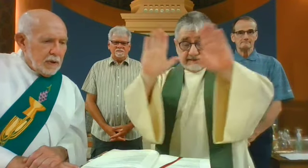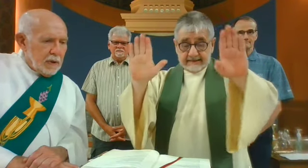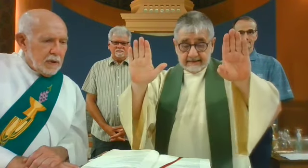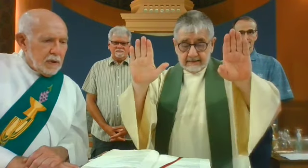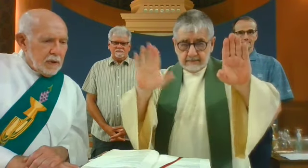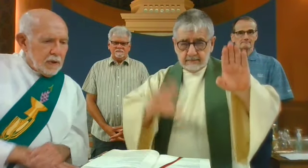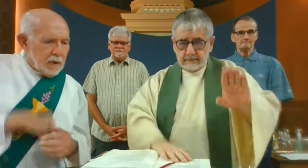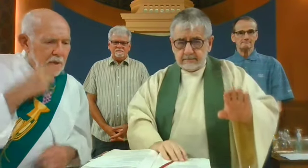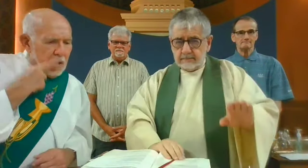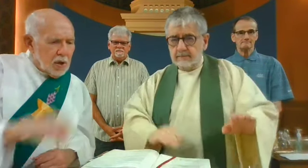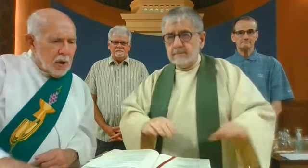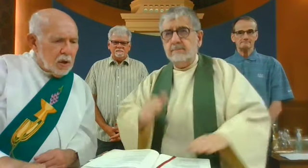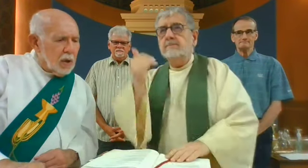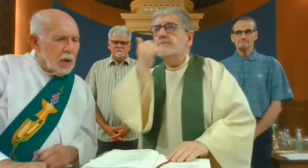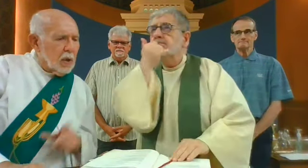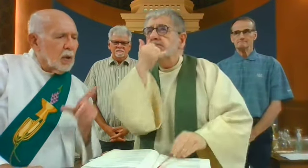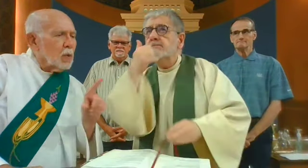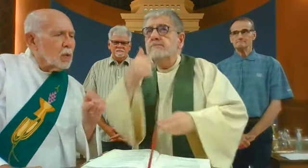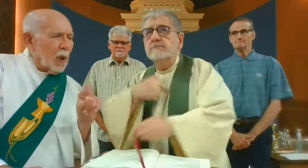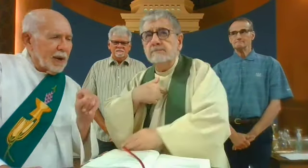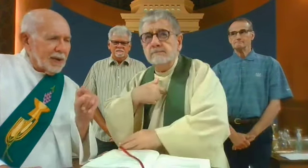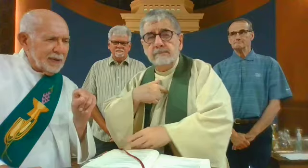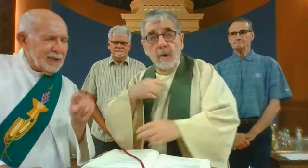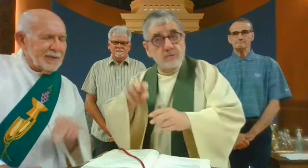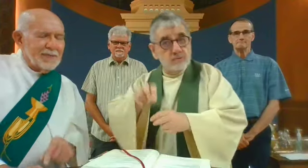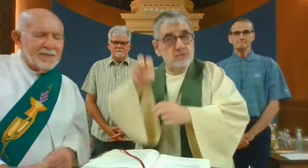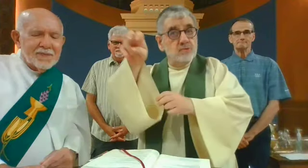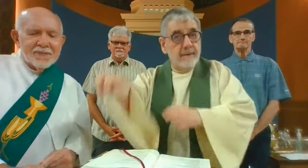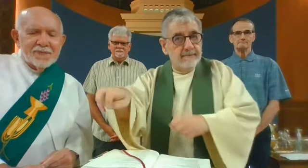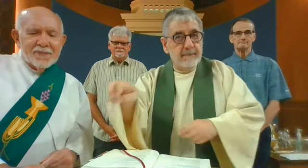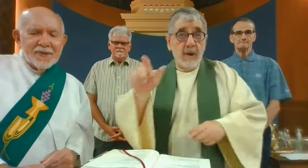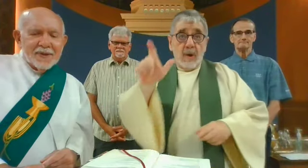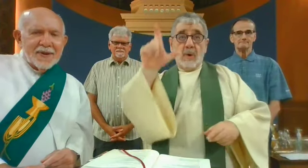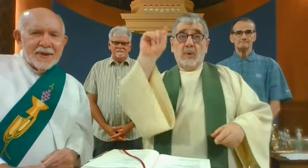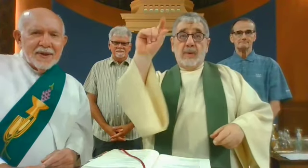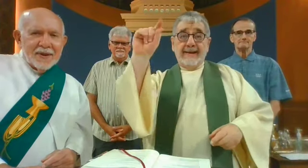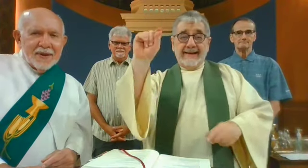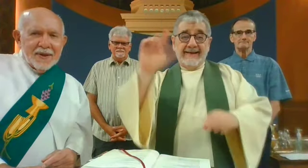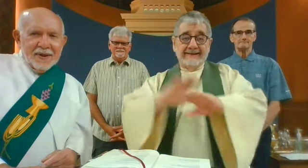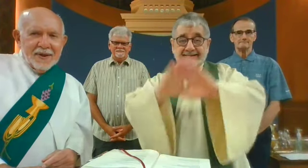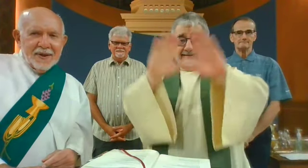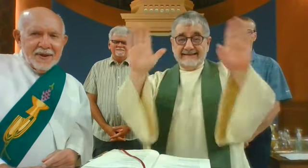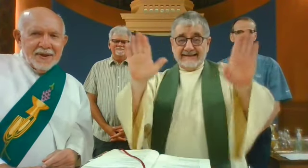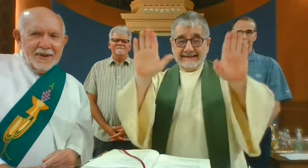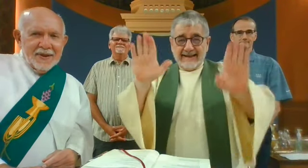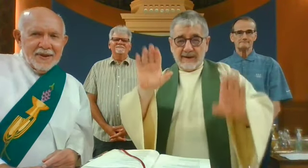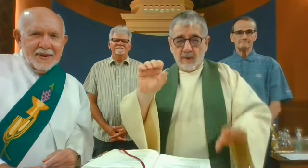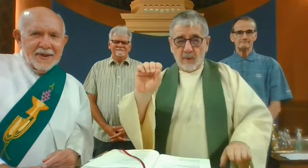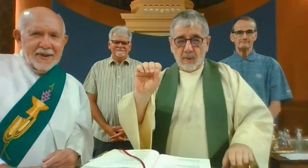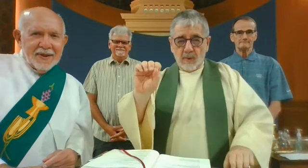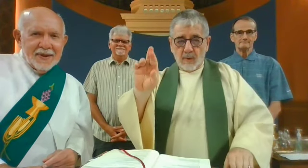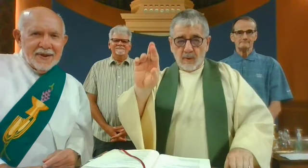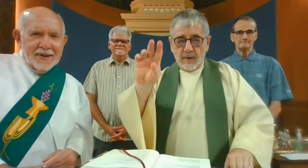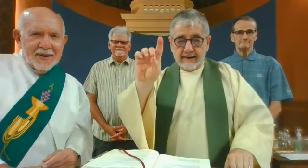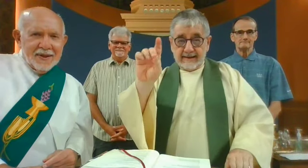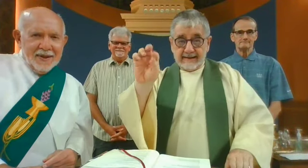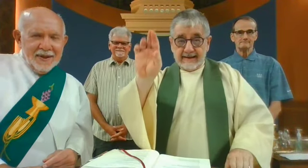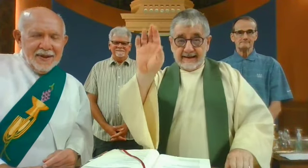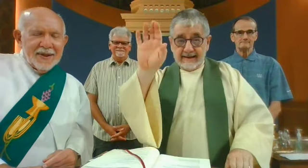The 21st—oh, no, I'm sorry, I jumped ahead—it's the 20th Sunday of